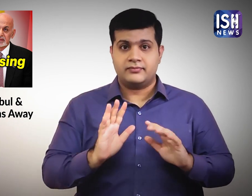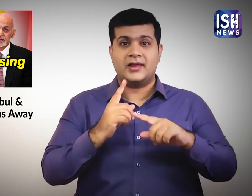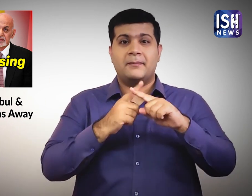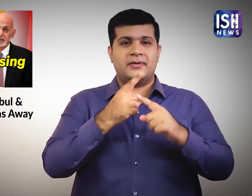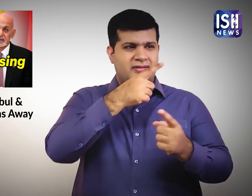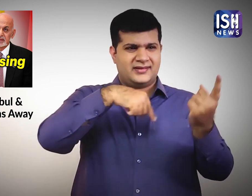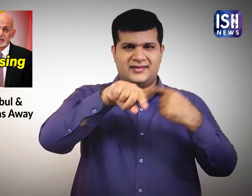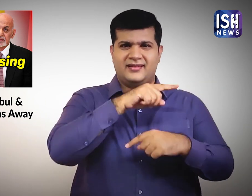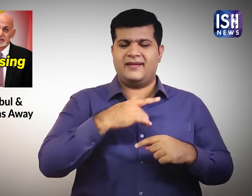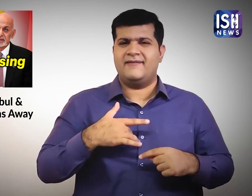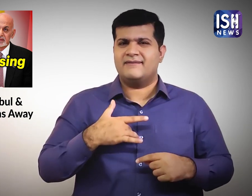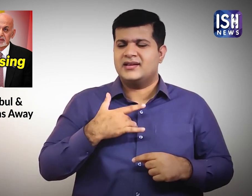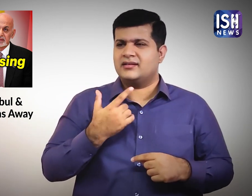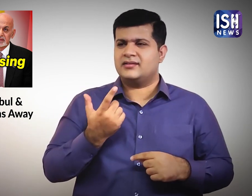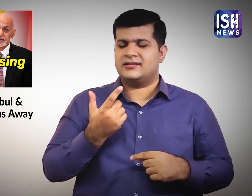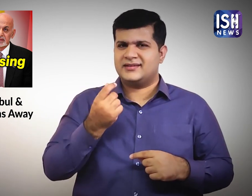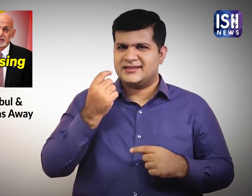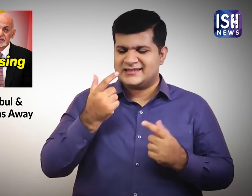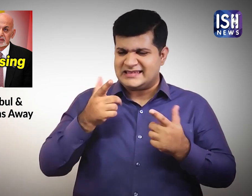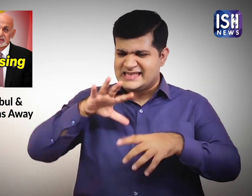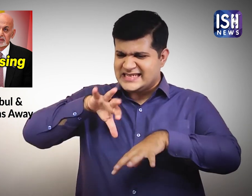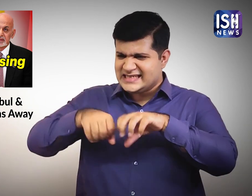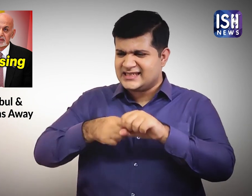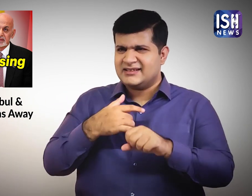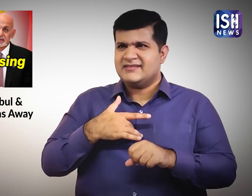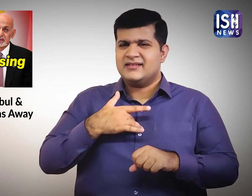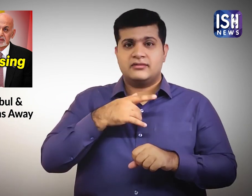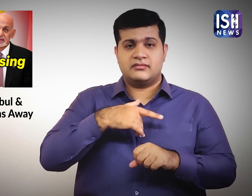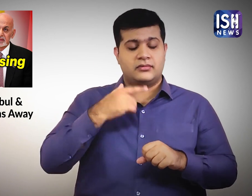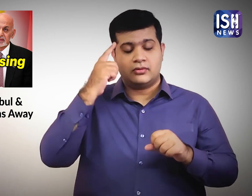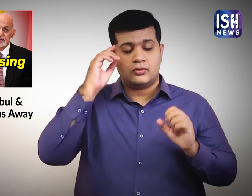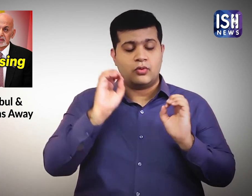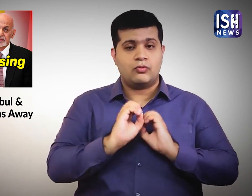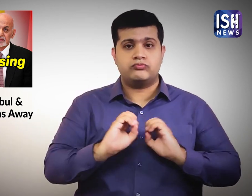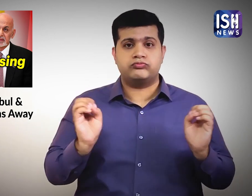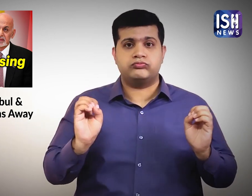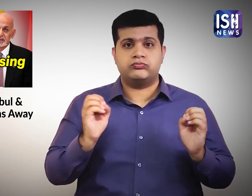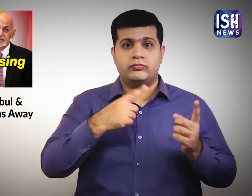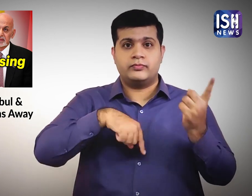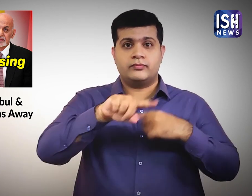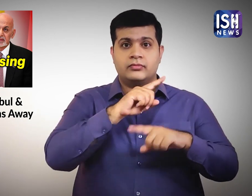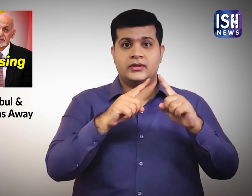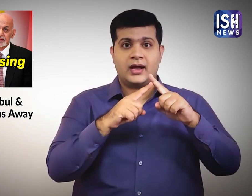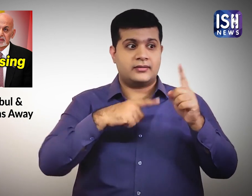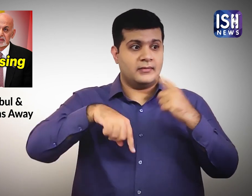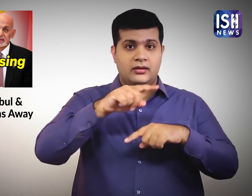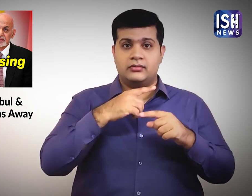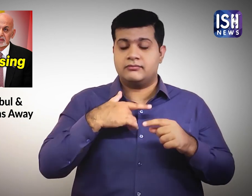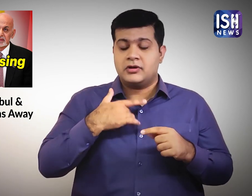The Taliban were ruthless in their oppression and executed men and women for the smallest violation.